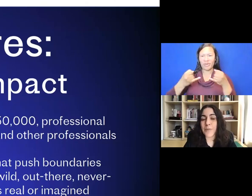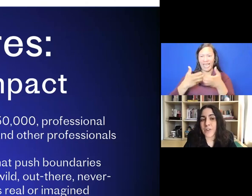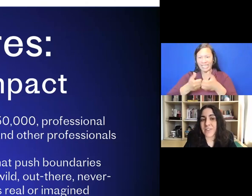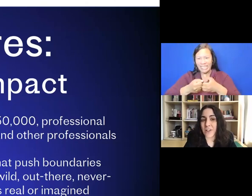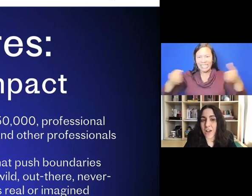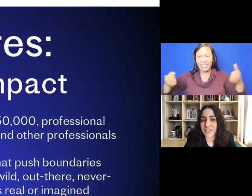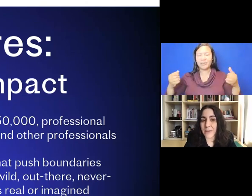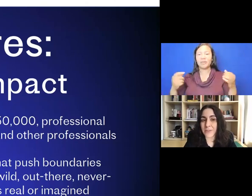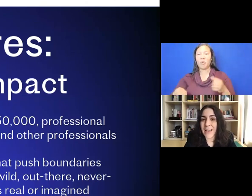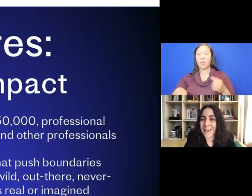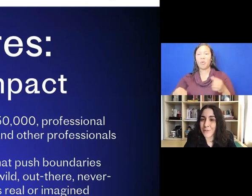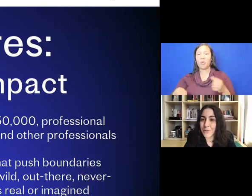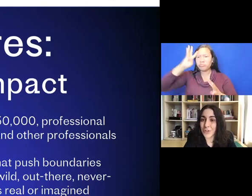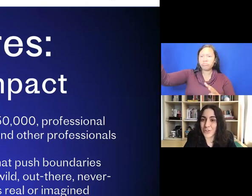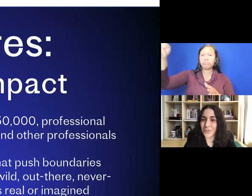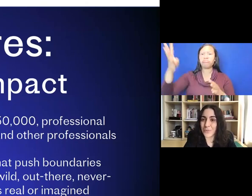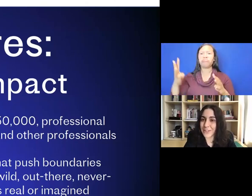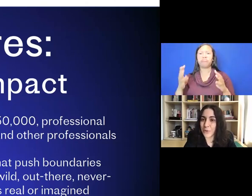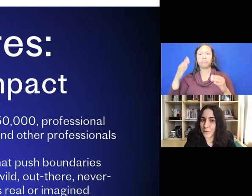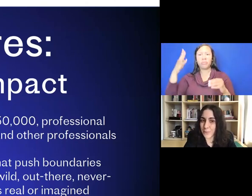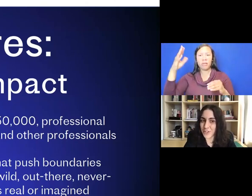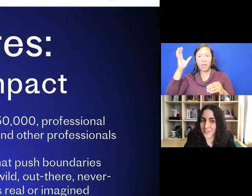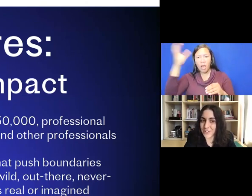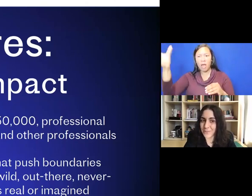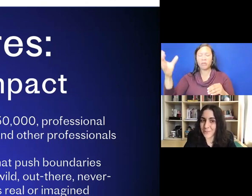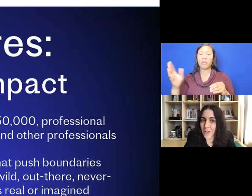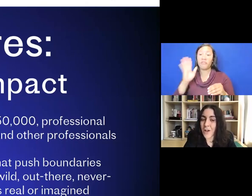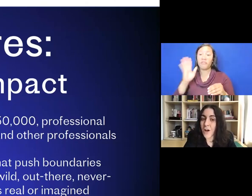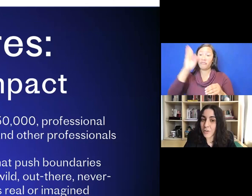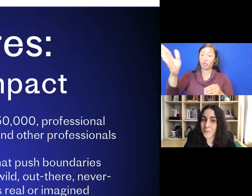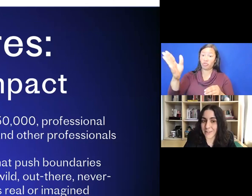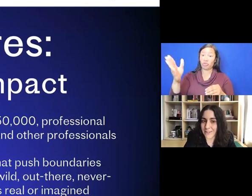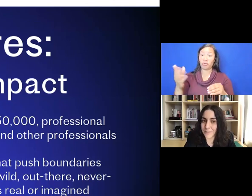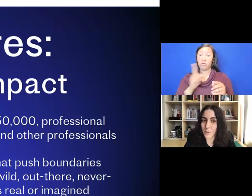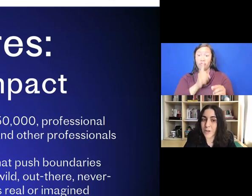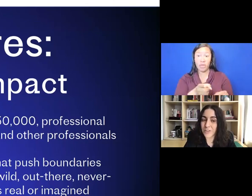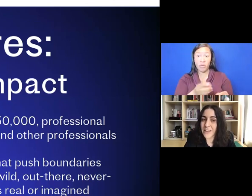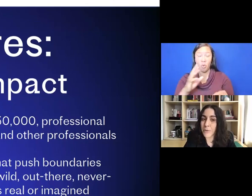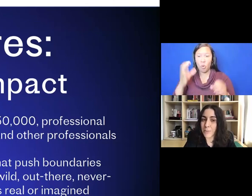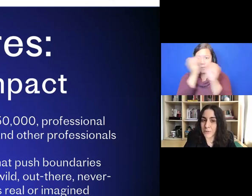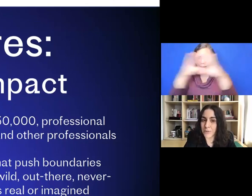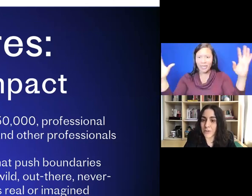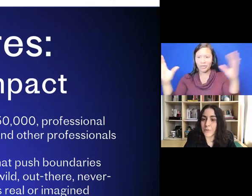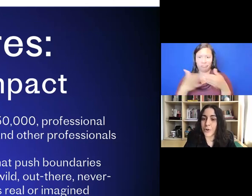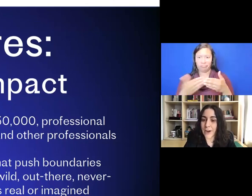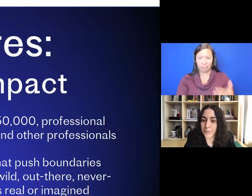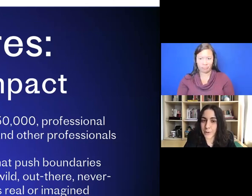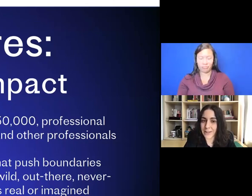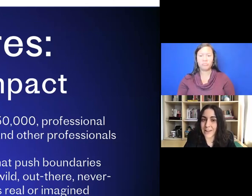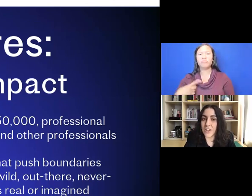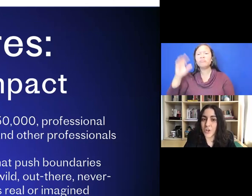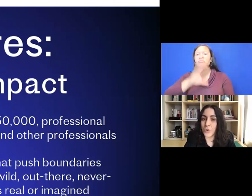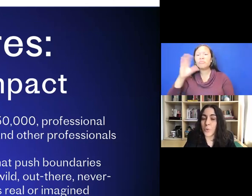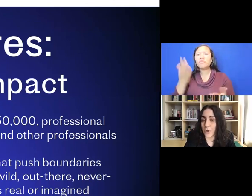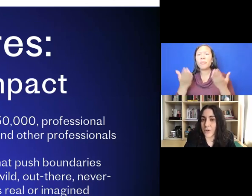never-before-seen concepts and futures, real or imagined. Ultimately, we are seeking proposals for groundbreaking